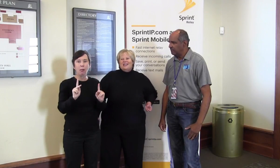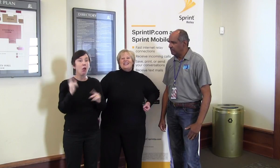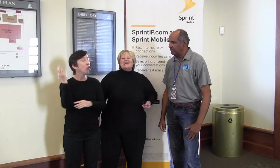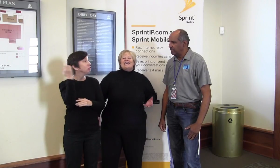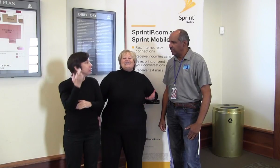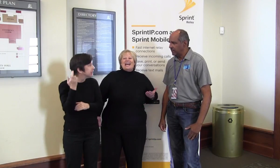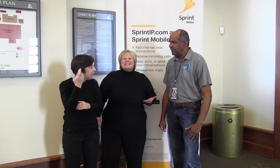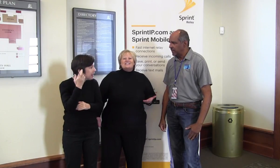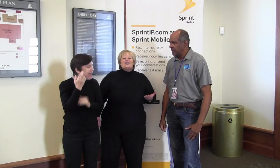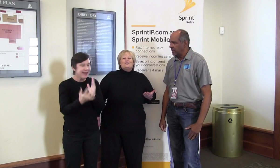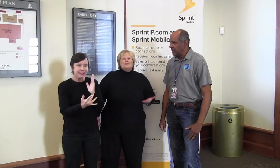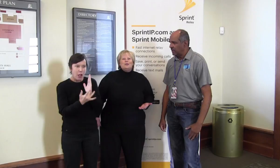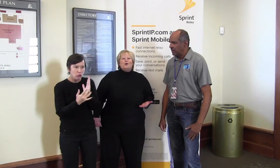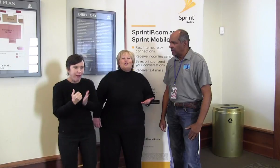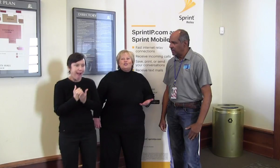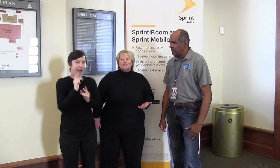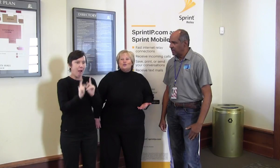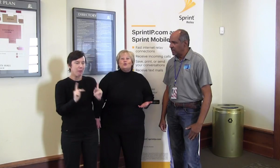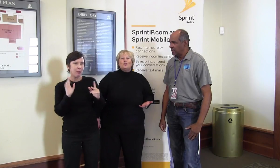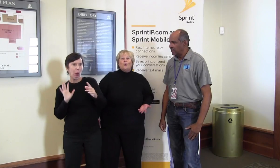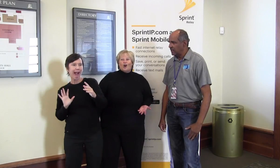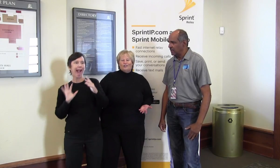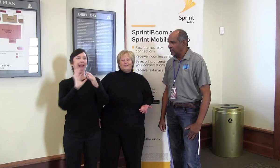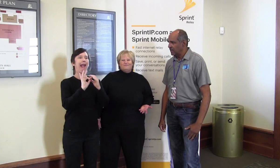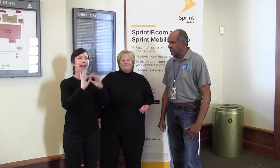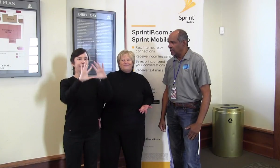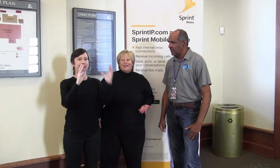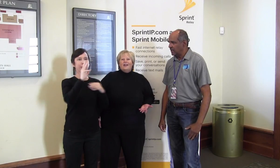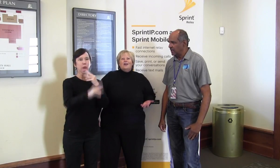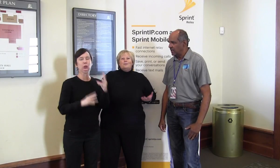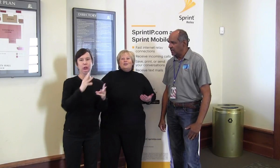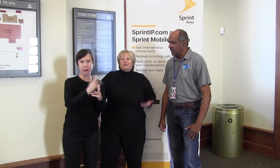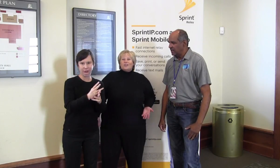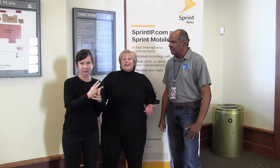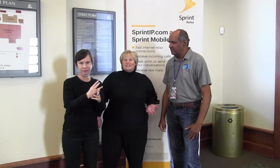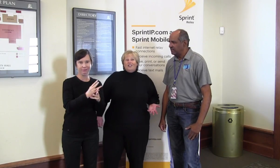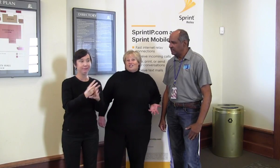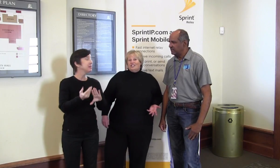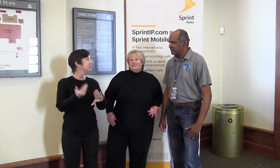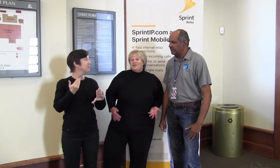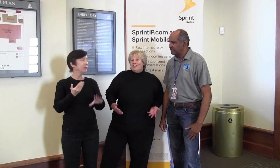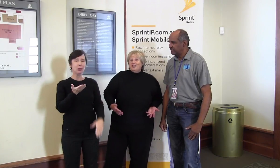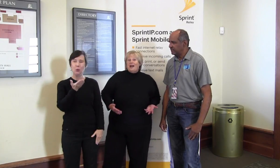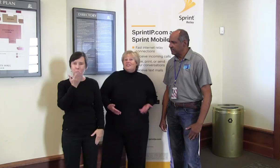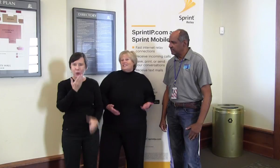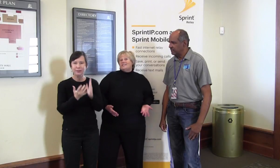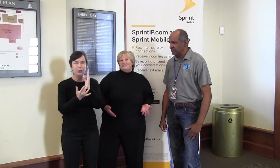It connects people to the world. Before technology, if we think about the days of